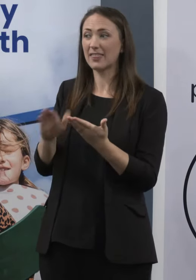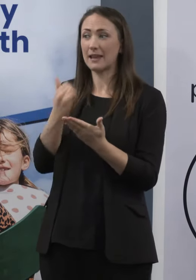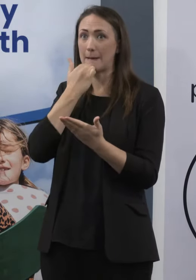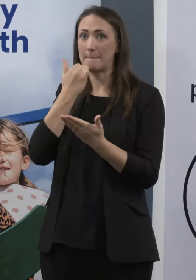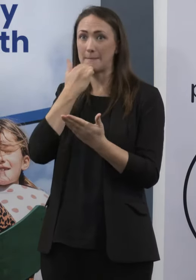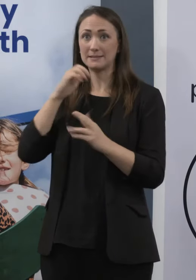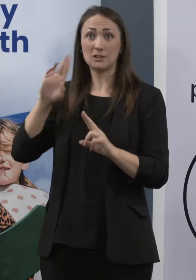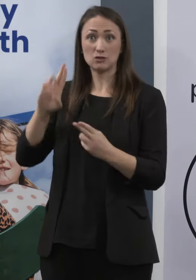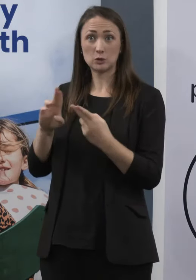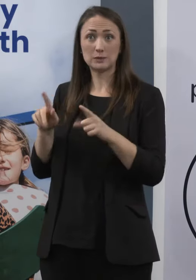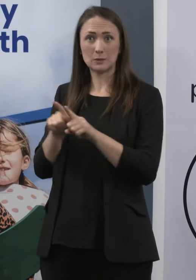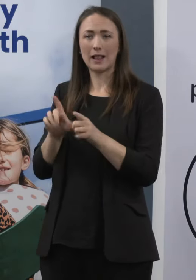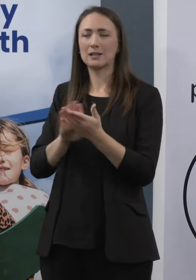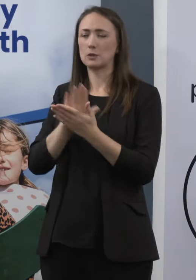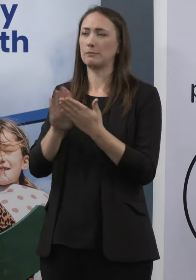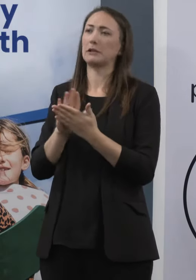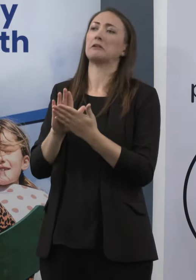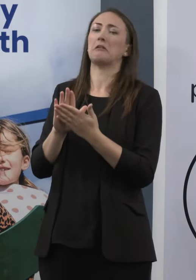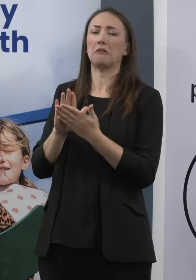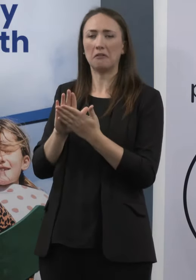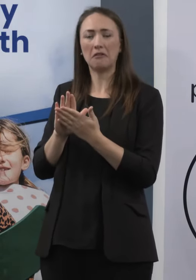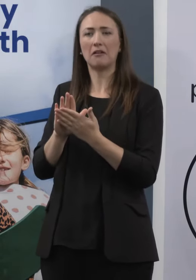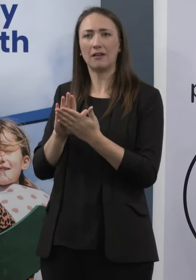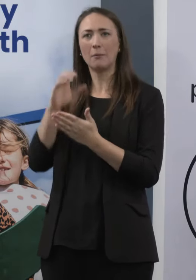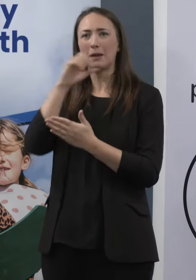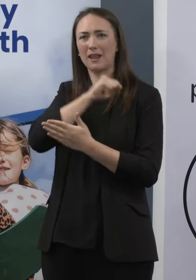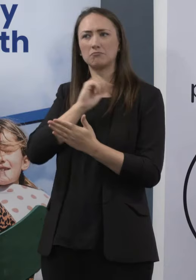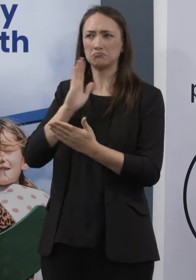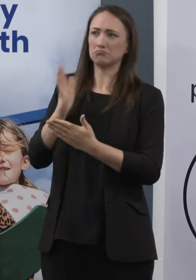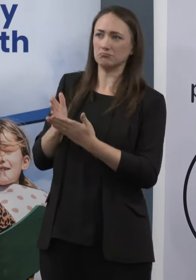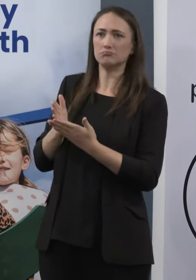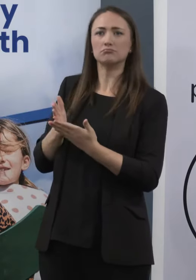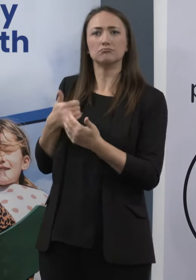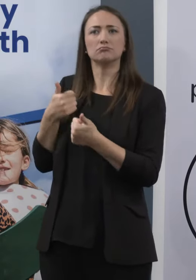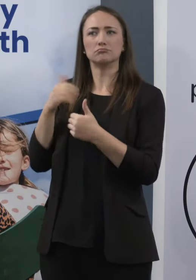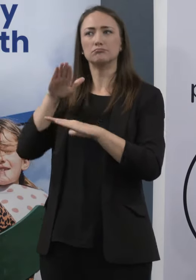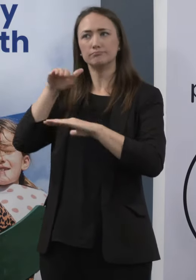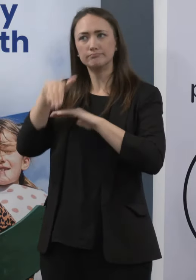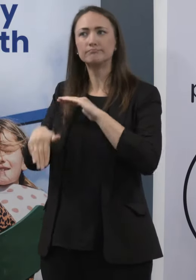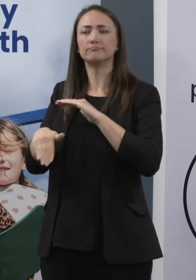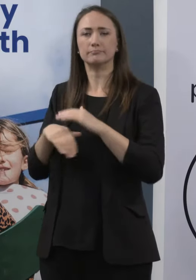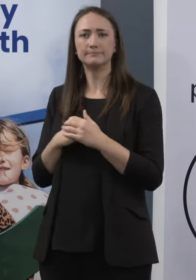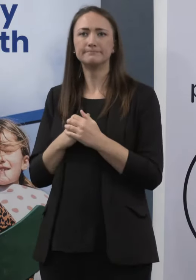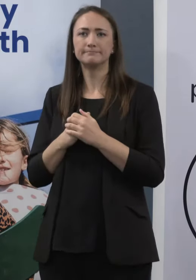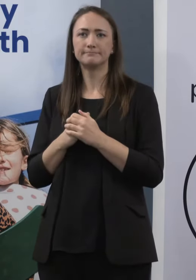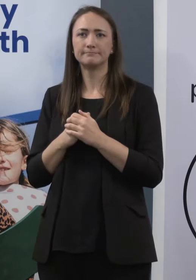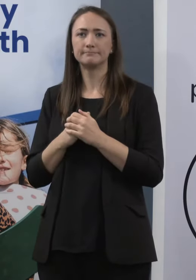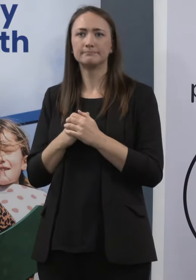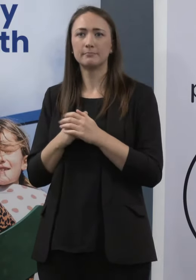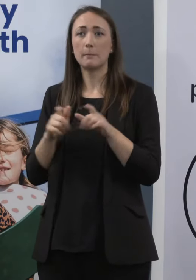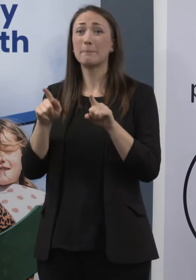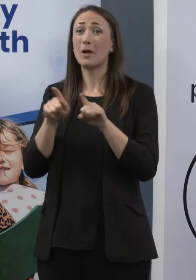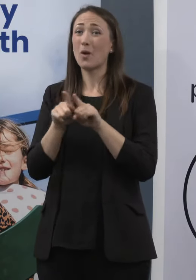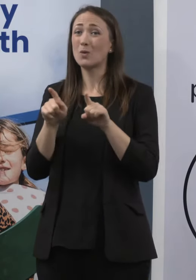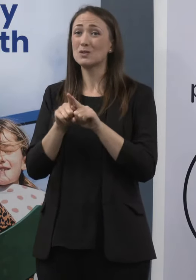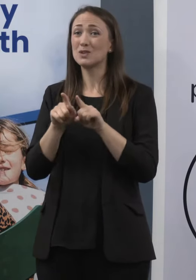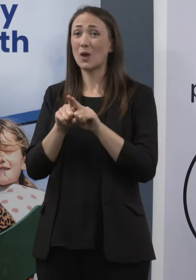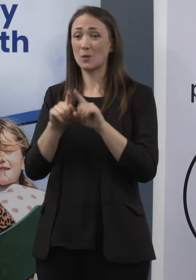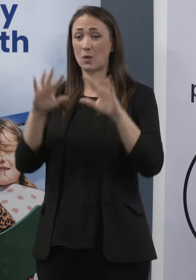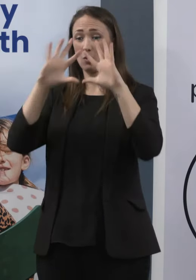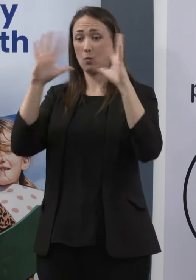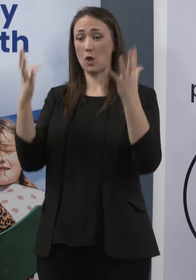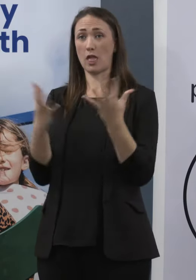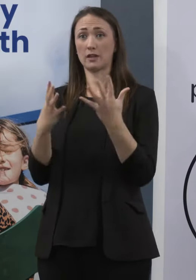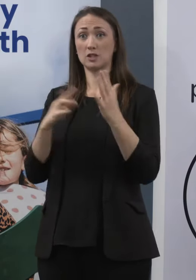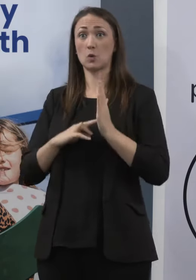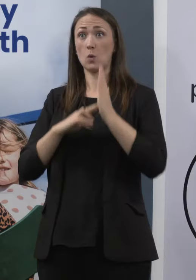So saying, probably one of the key contributors to that is that, of course, most of the population lives in the Northern Hemisphere, where they're going into summer.